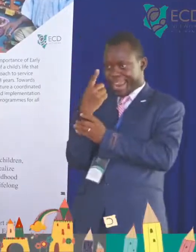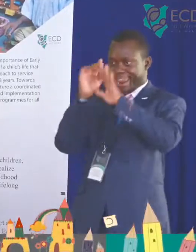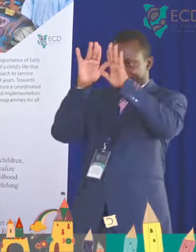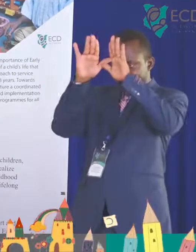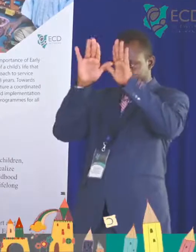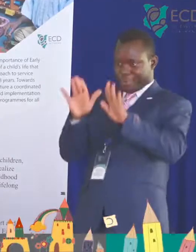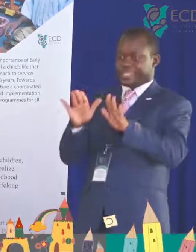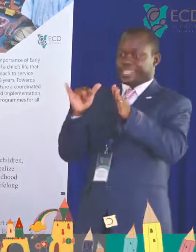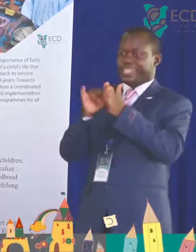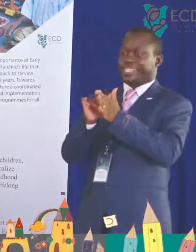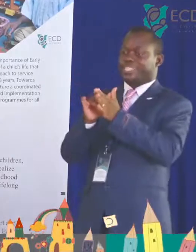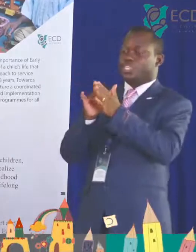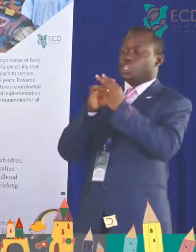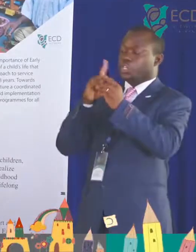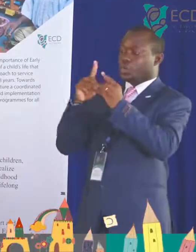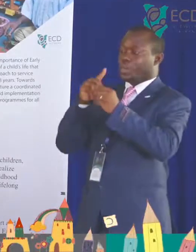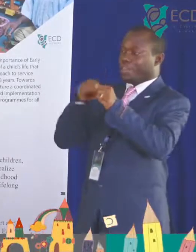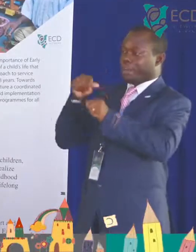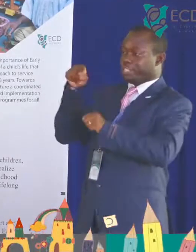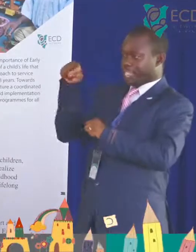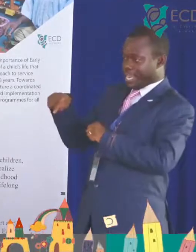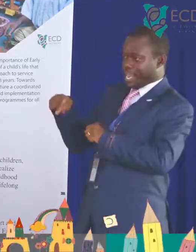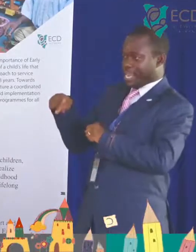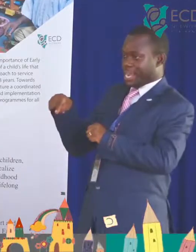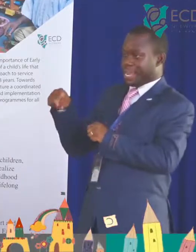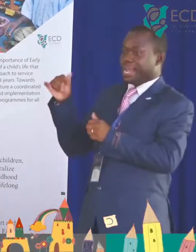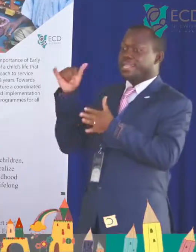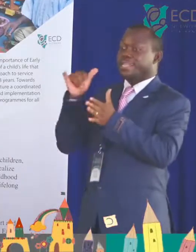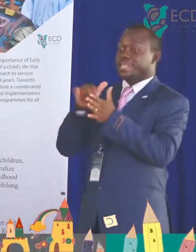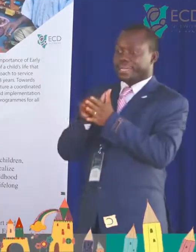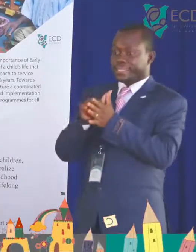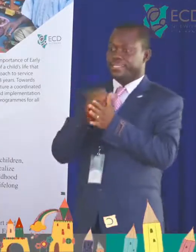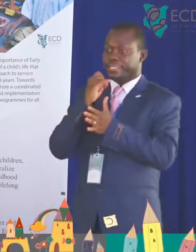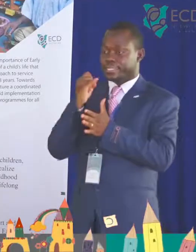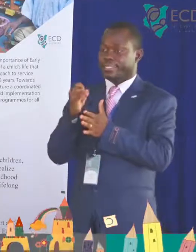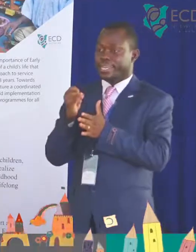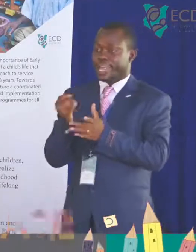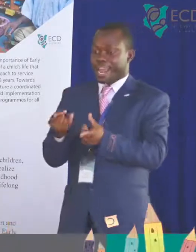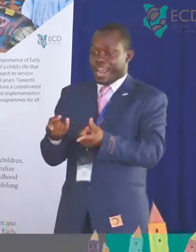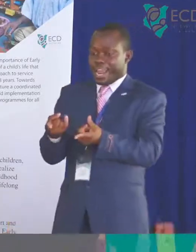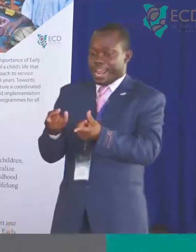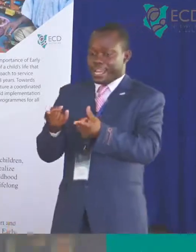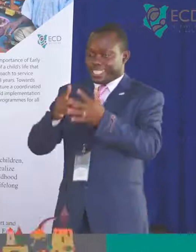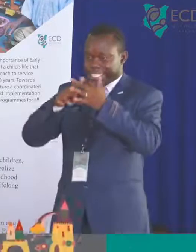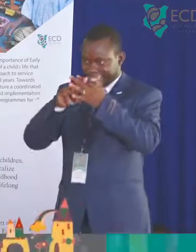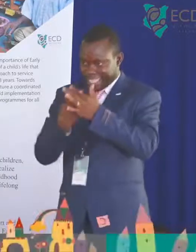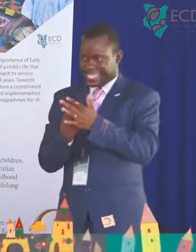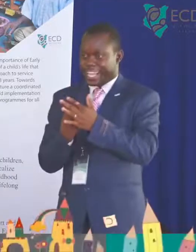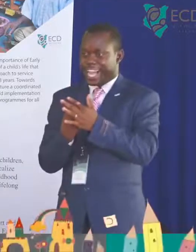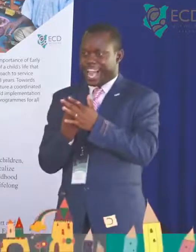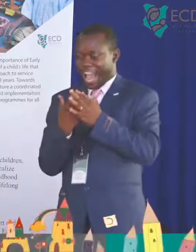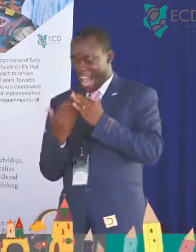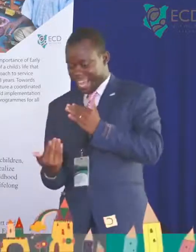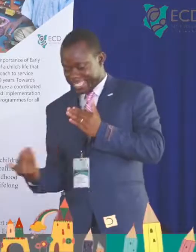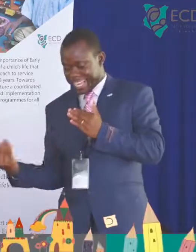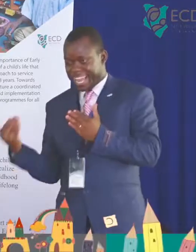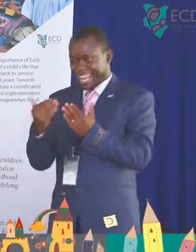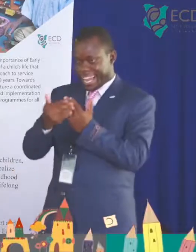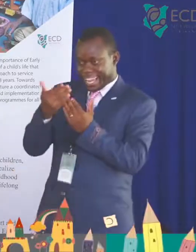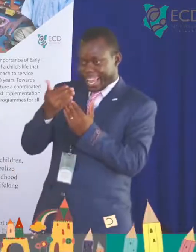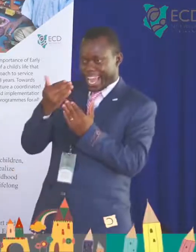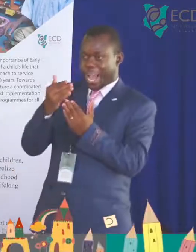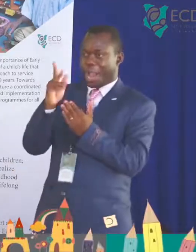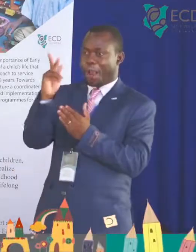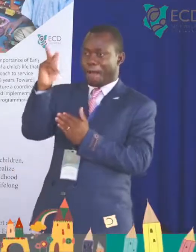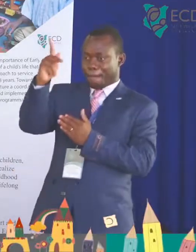spoken to here. And this is of coming up with a childcare policy addressing childcare